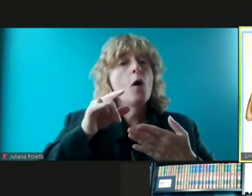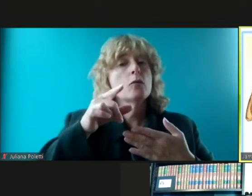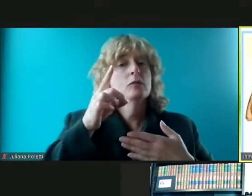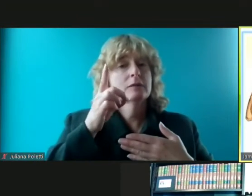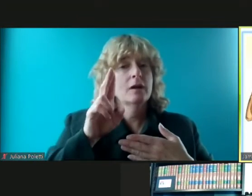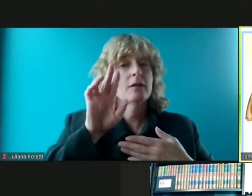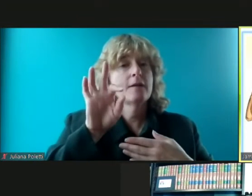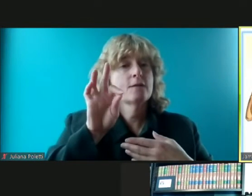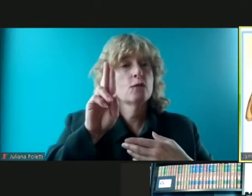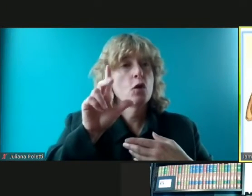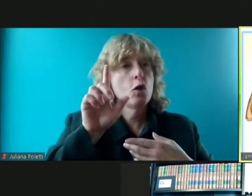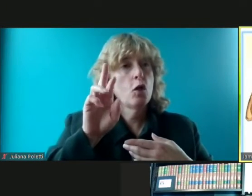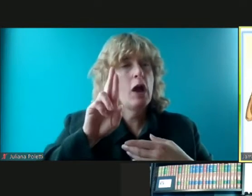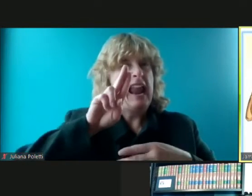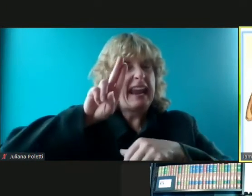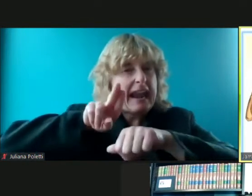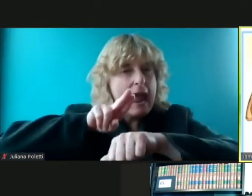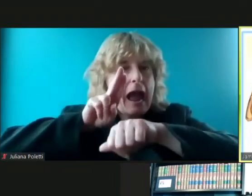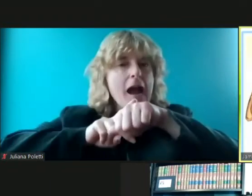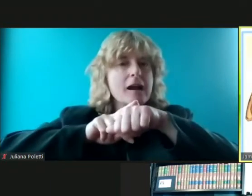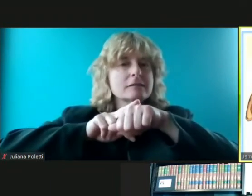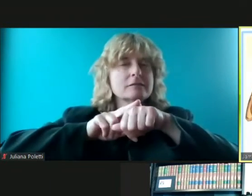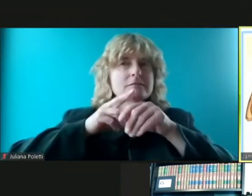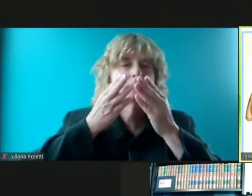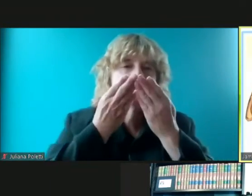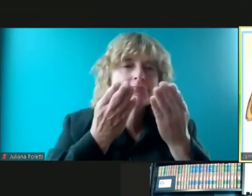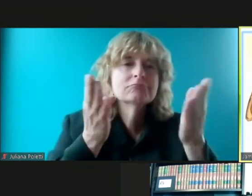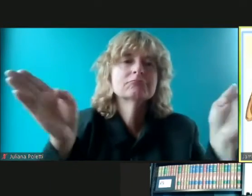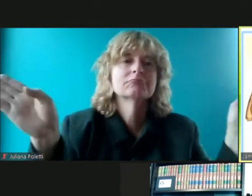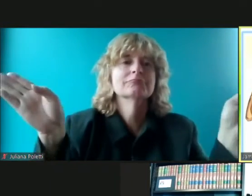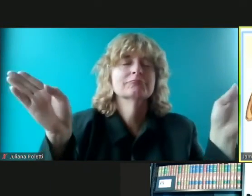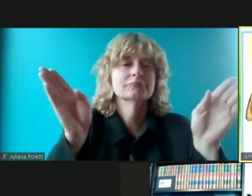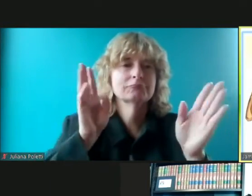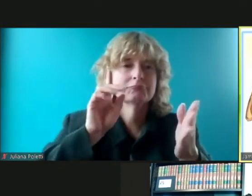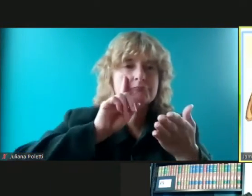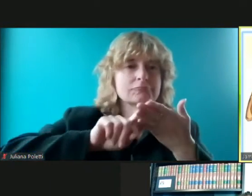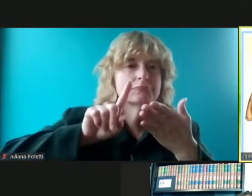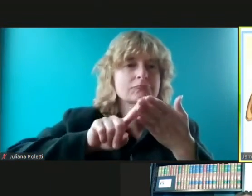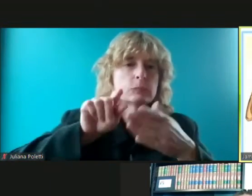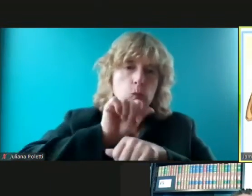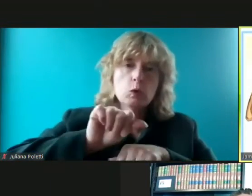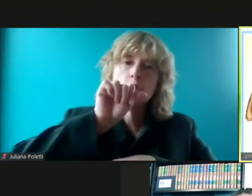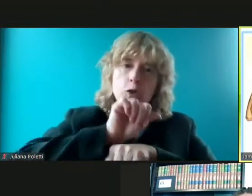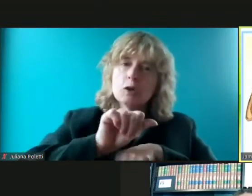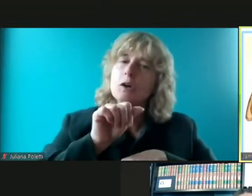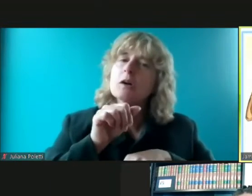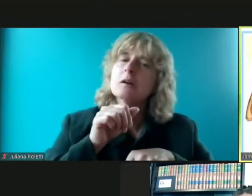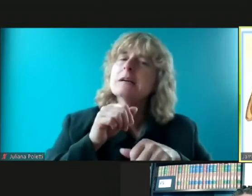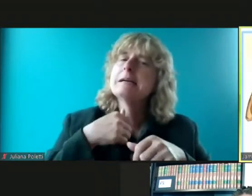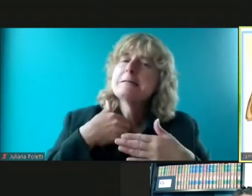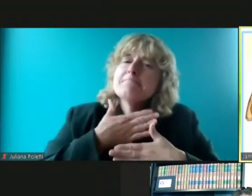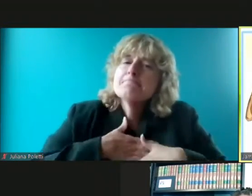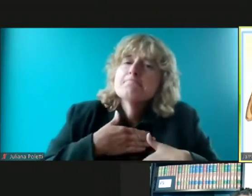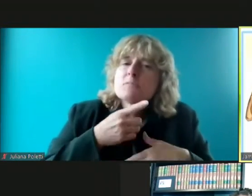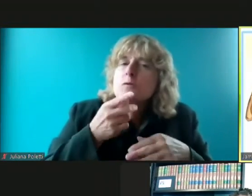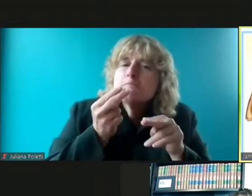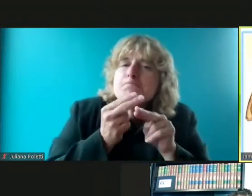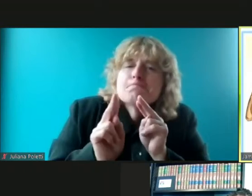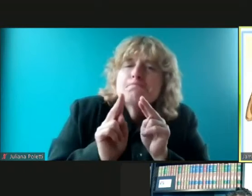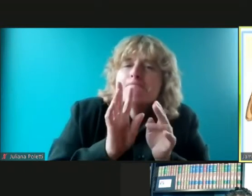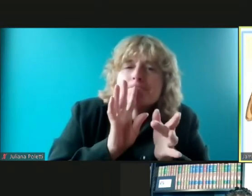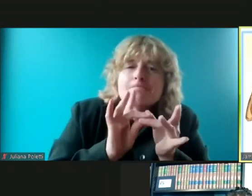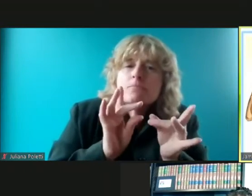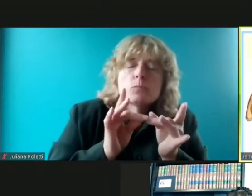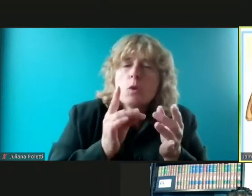and so i would appreciate just for really quickly if you could share a little bit about um what you have done